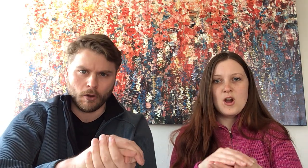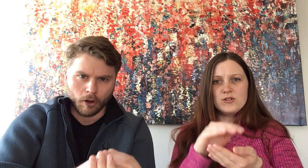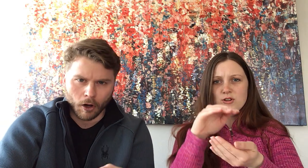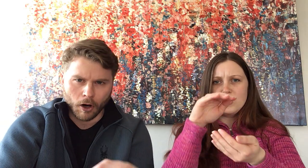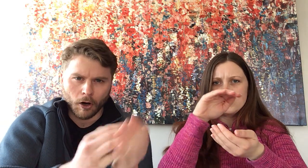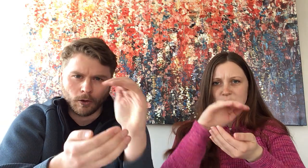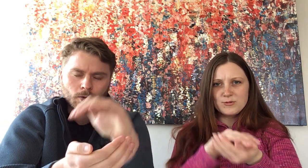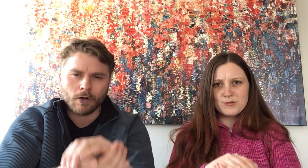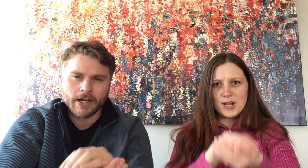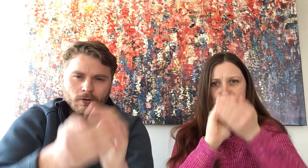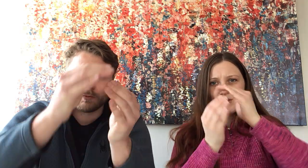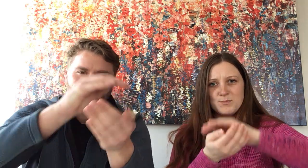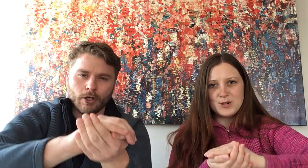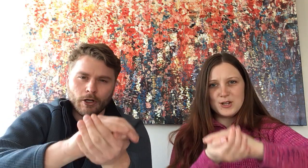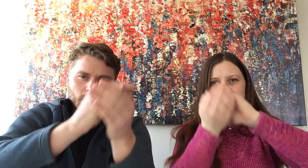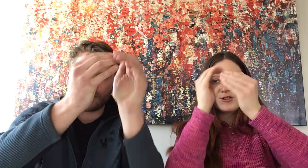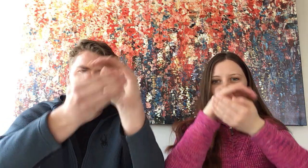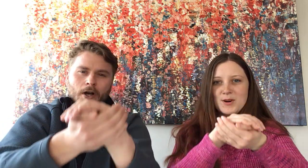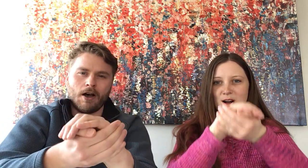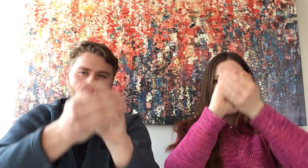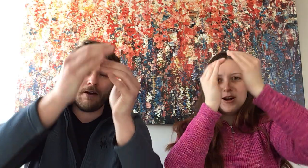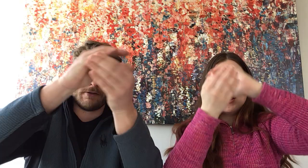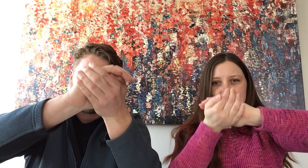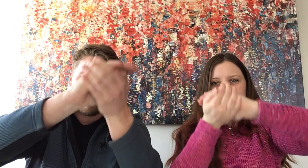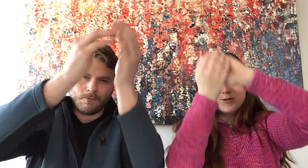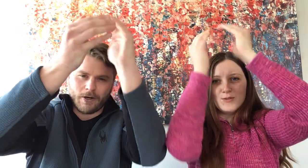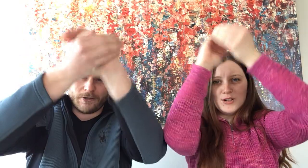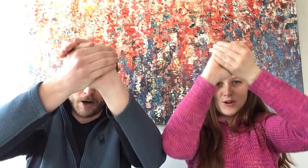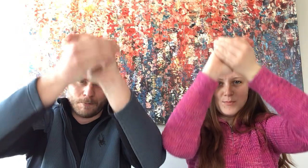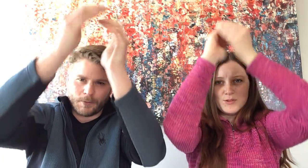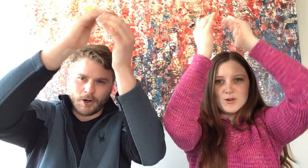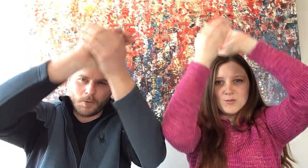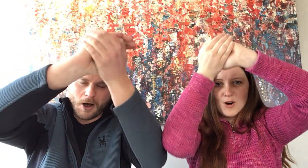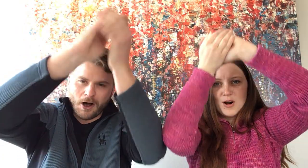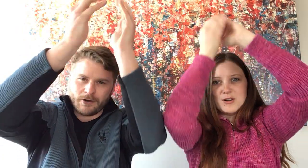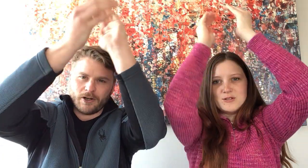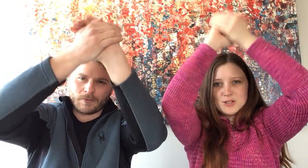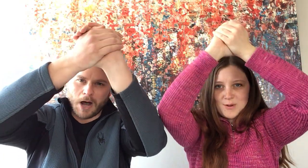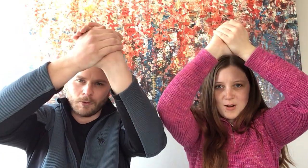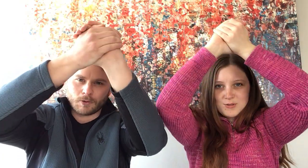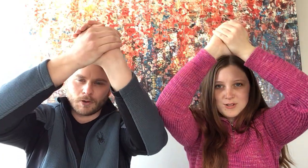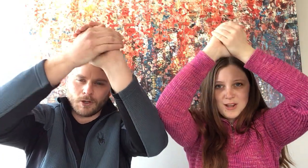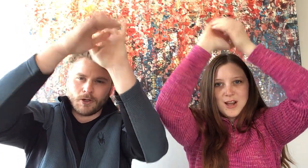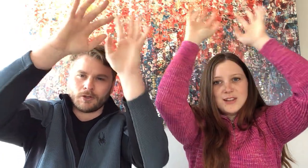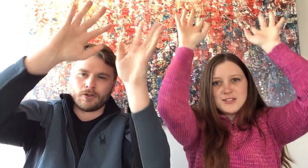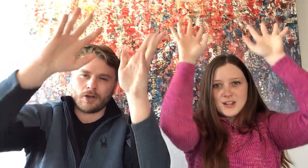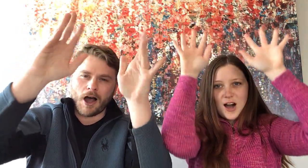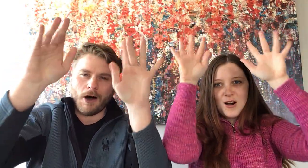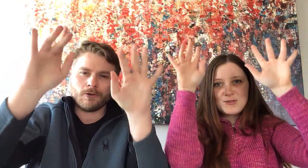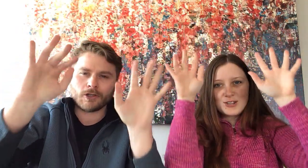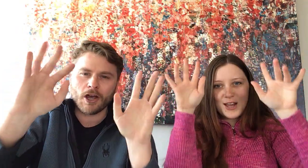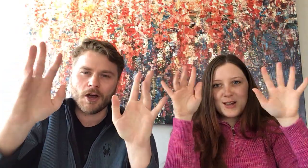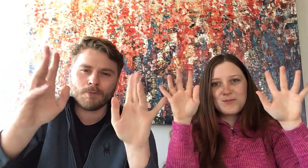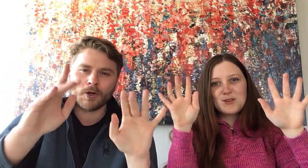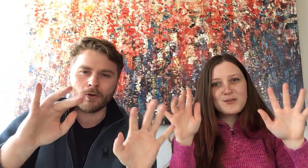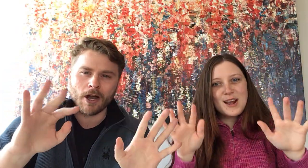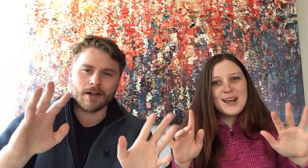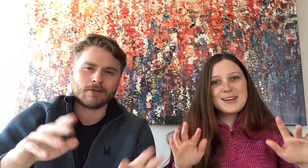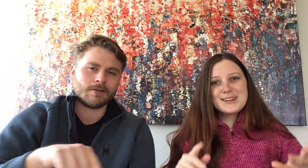The great big spider went up the water spout. Down came the rain